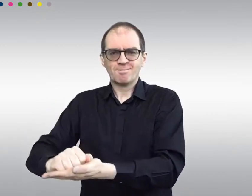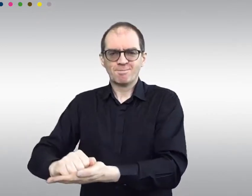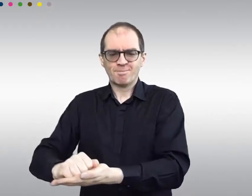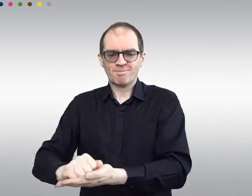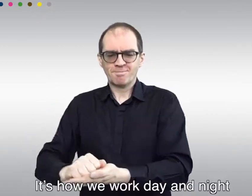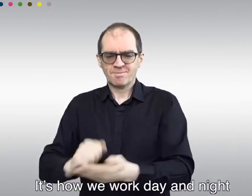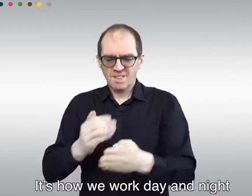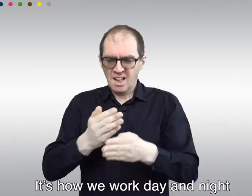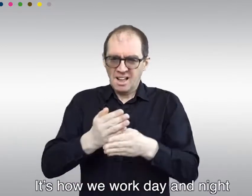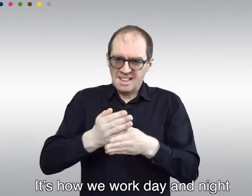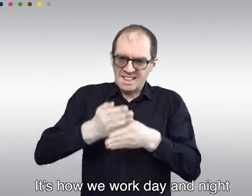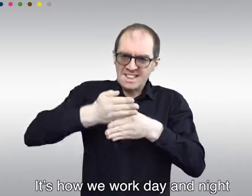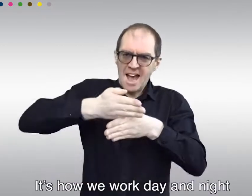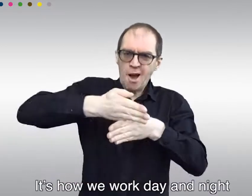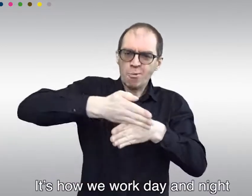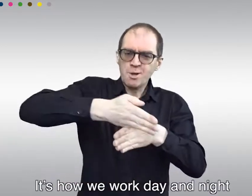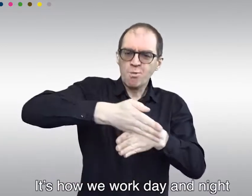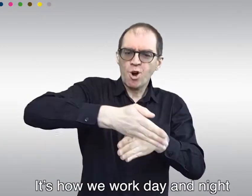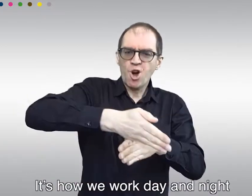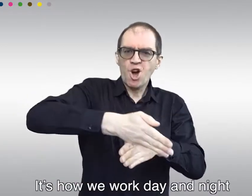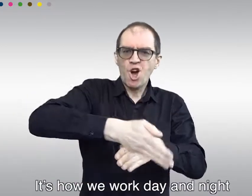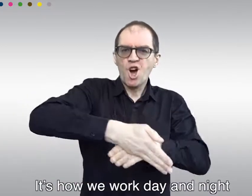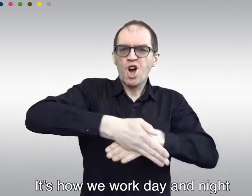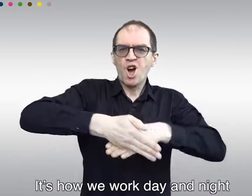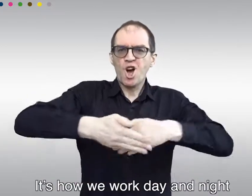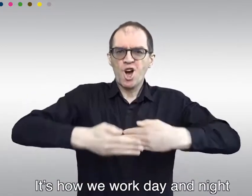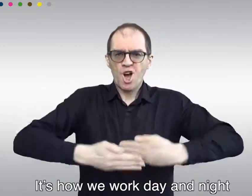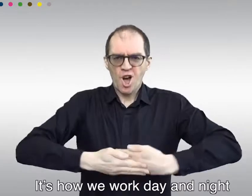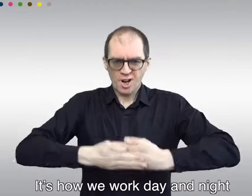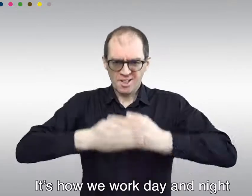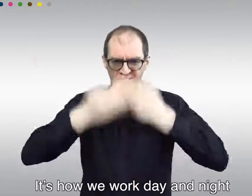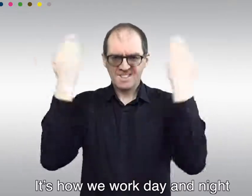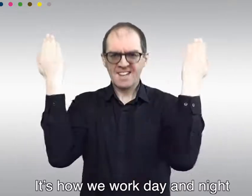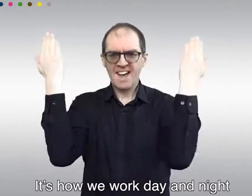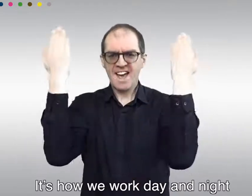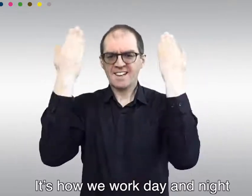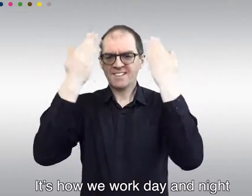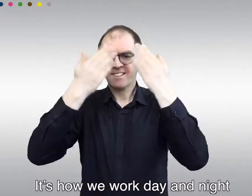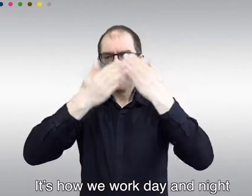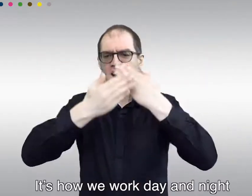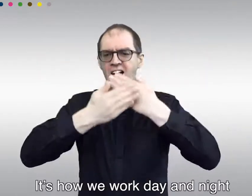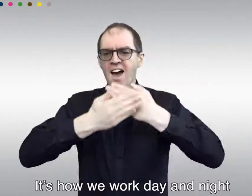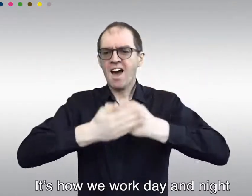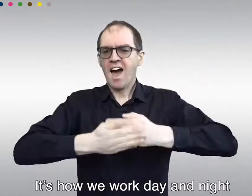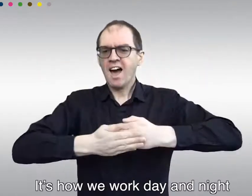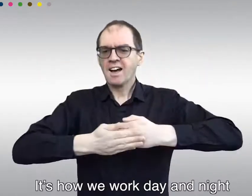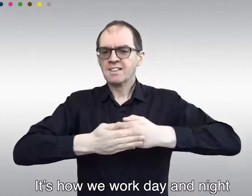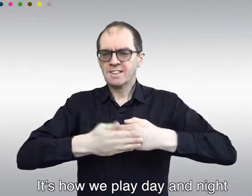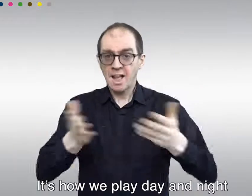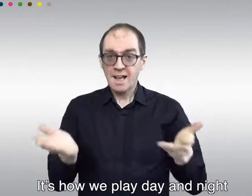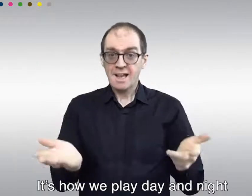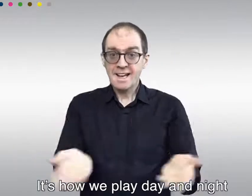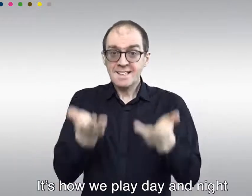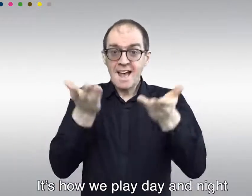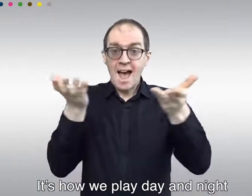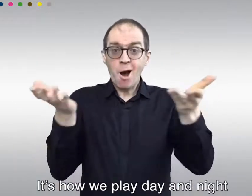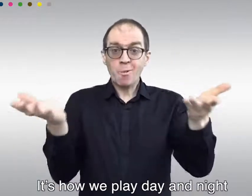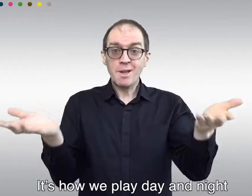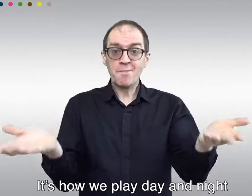It's how we work day and night. It's how we play